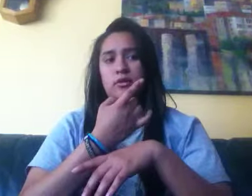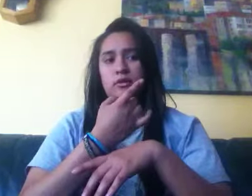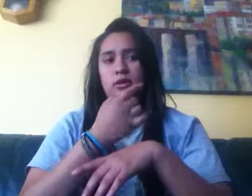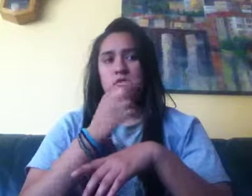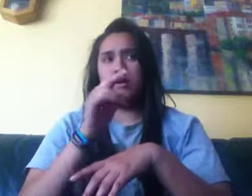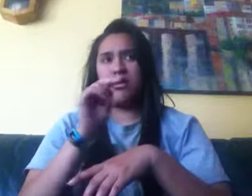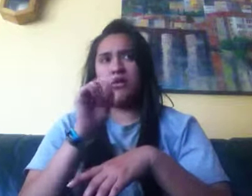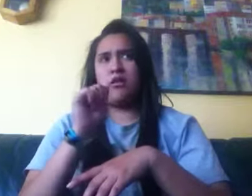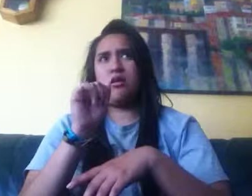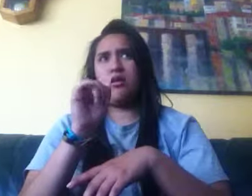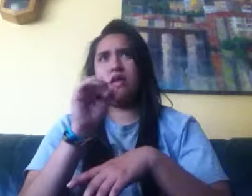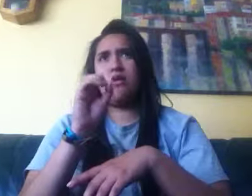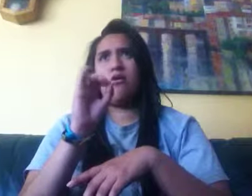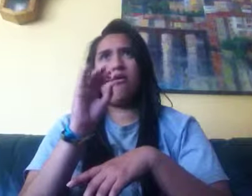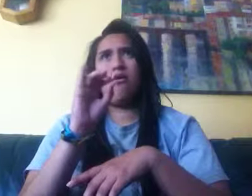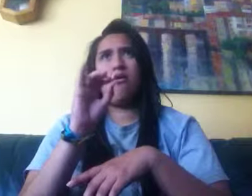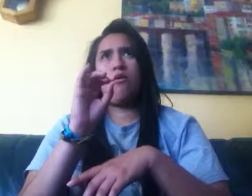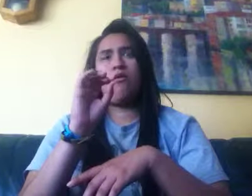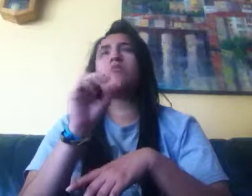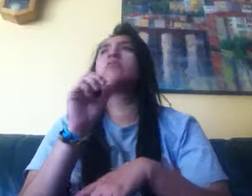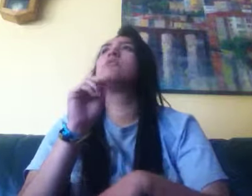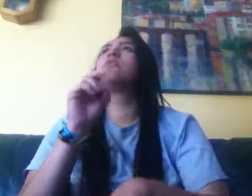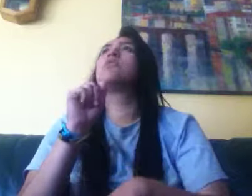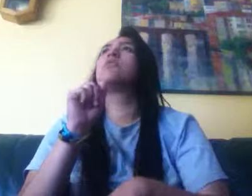Arendelle. It's completely frozen.